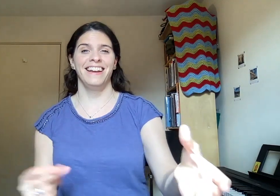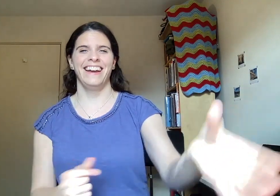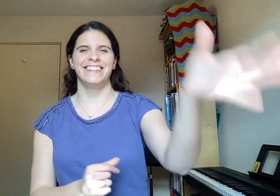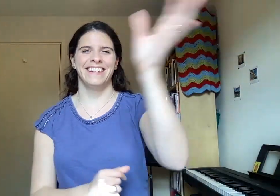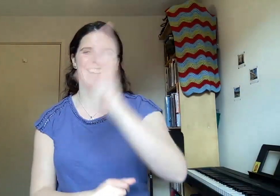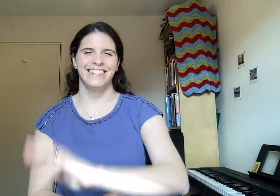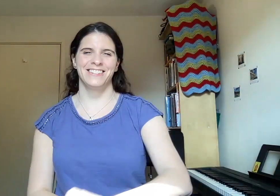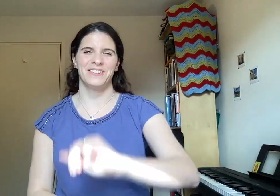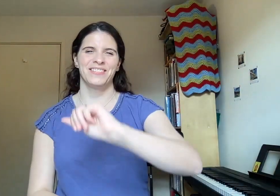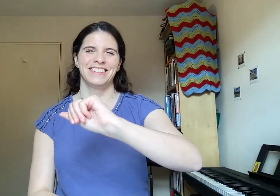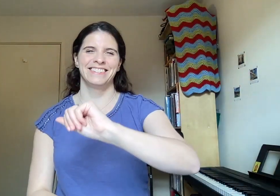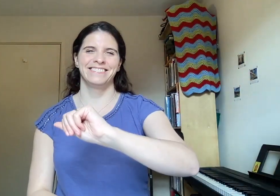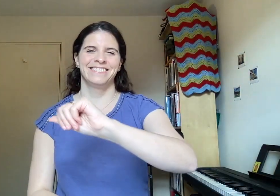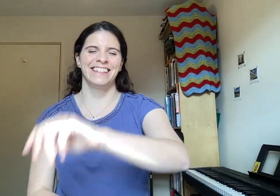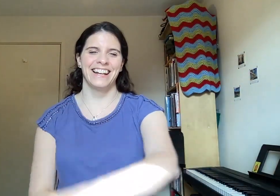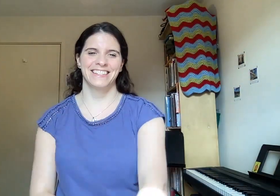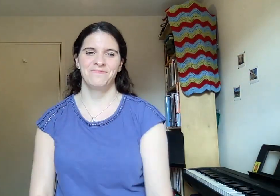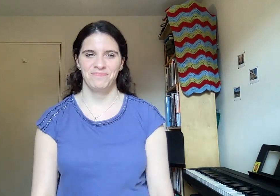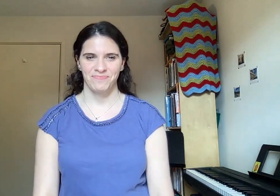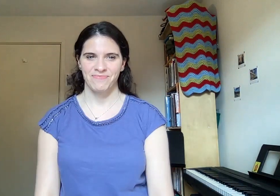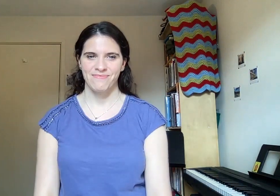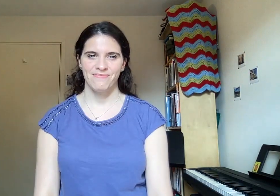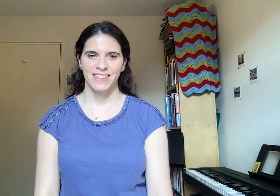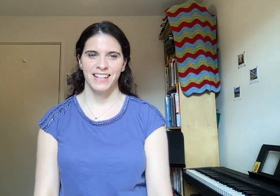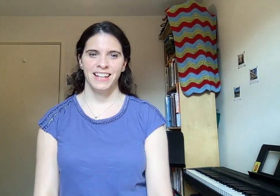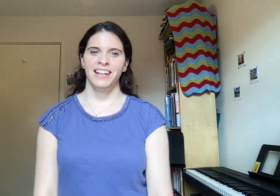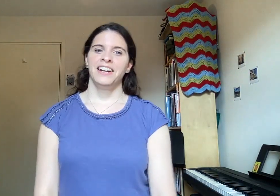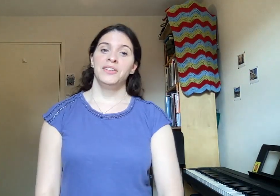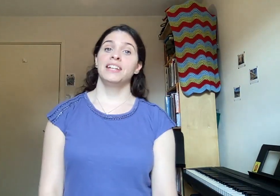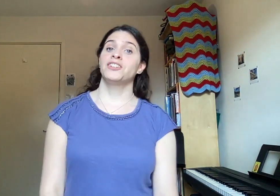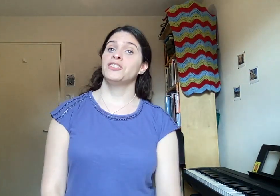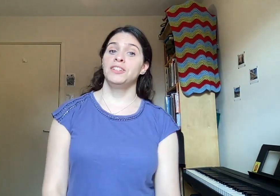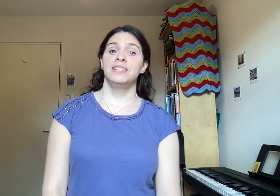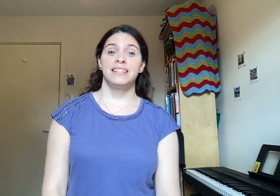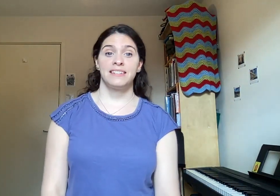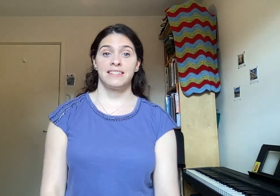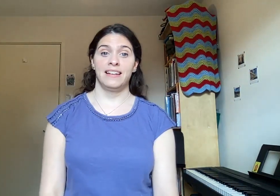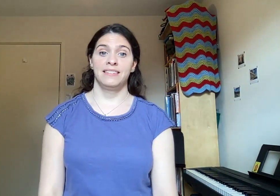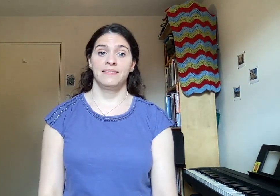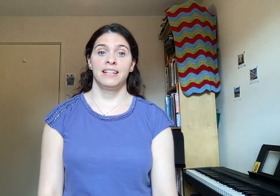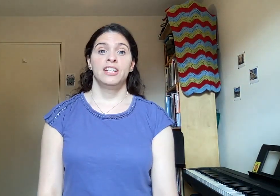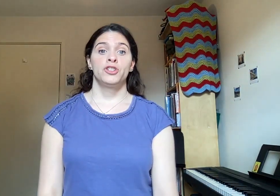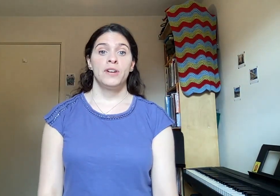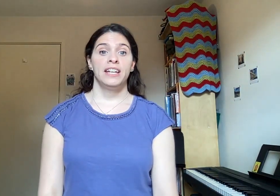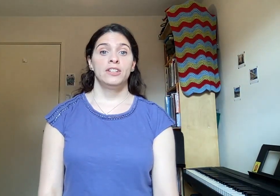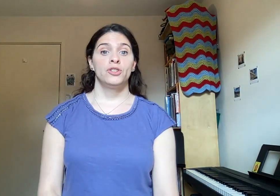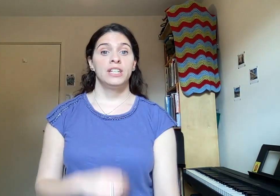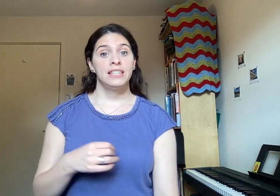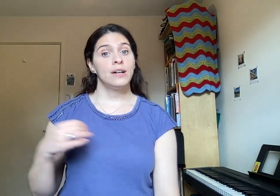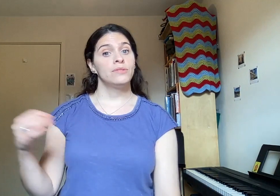8 and stop. Relax. You can continue this exercise trying to hiss out